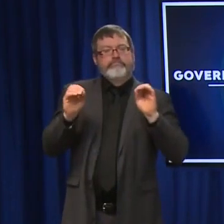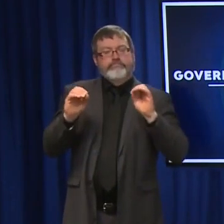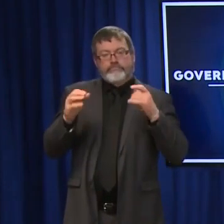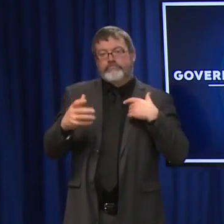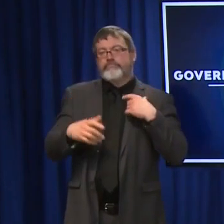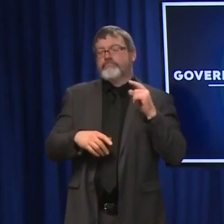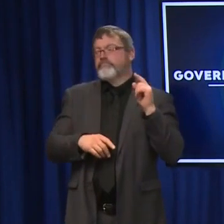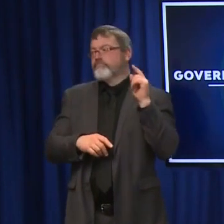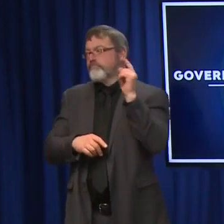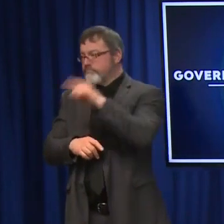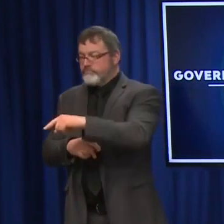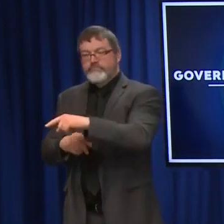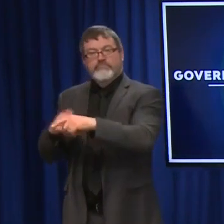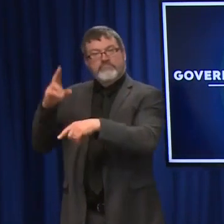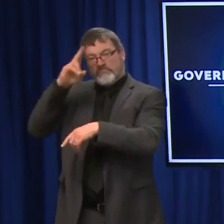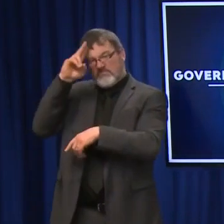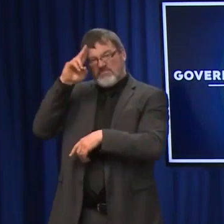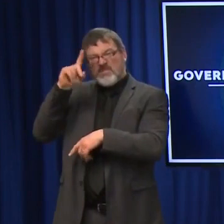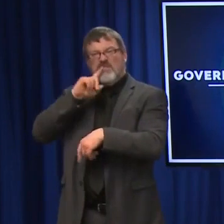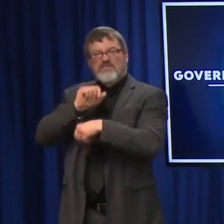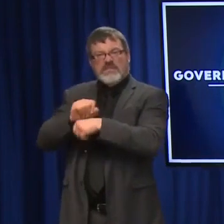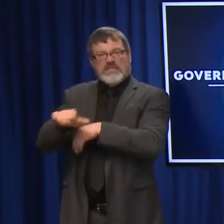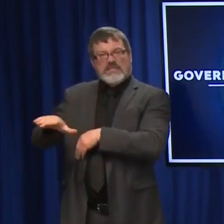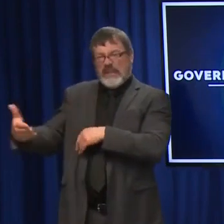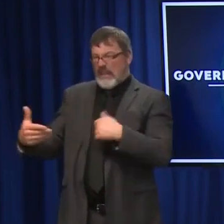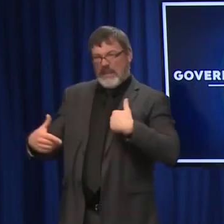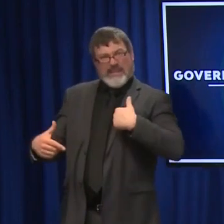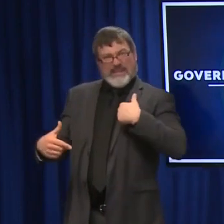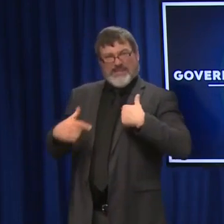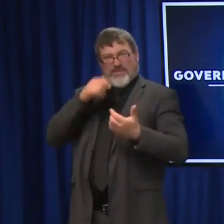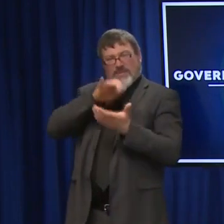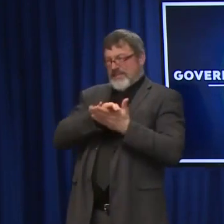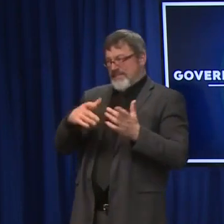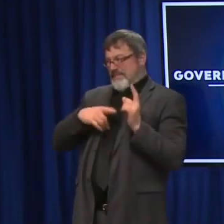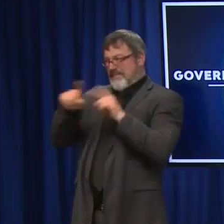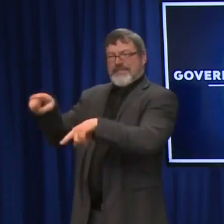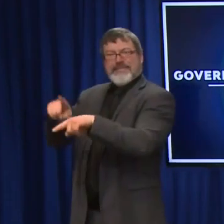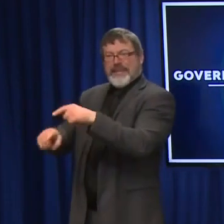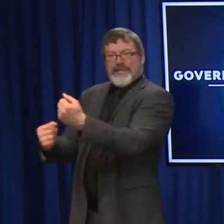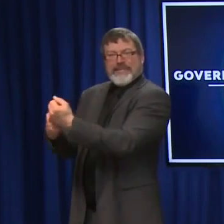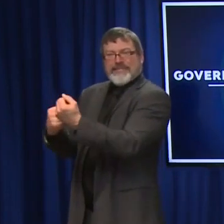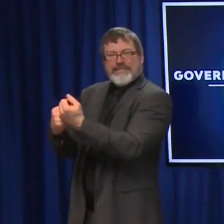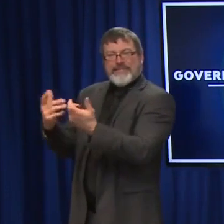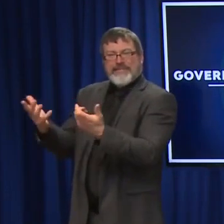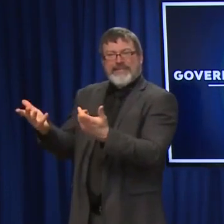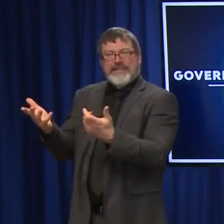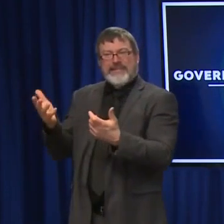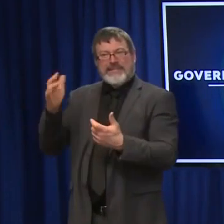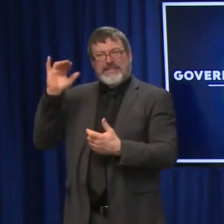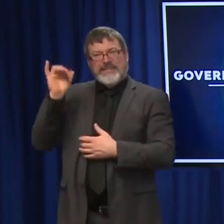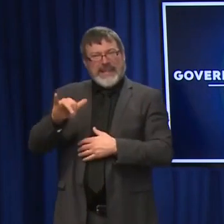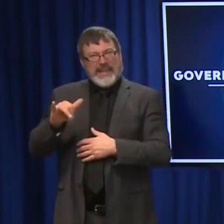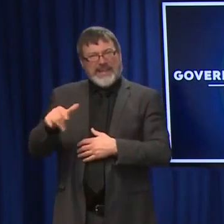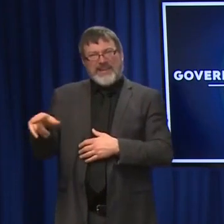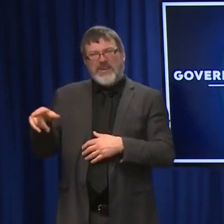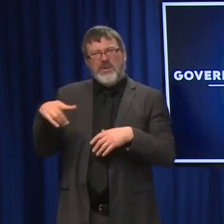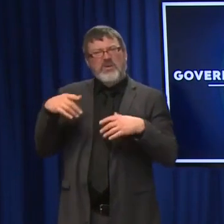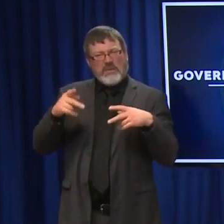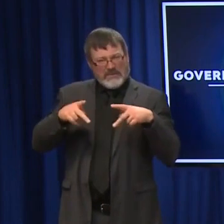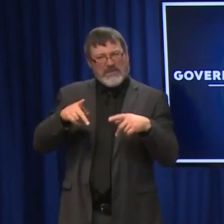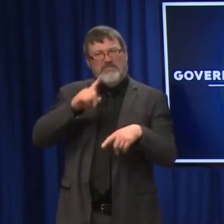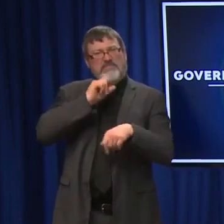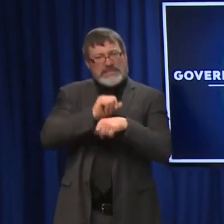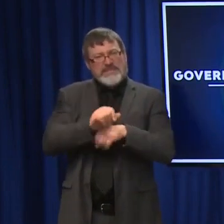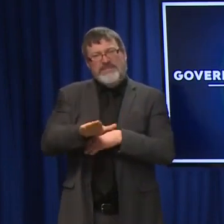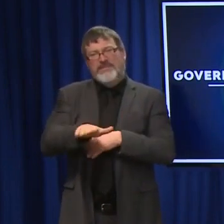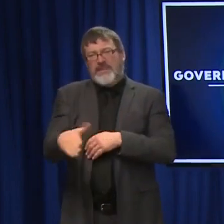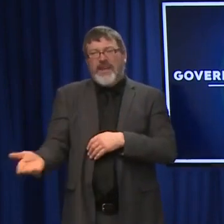And unfortunately, we know a lot of those people are in induced comas and they won't wake up. And that's a reality for a lot of families that are struggling right now, today,